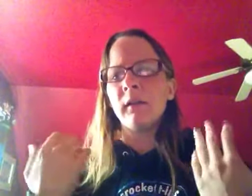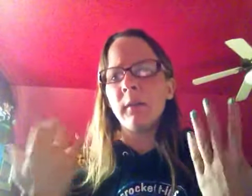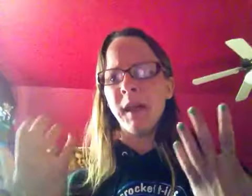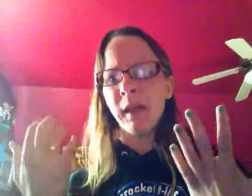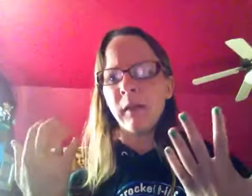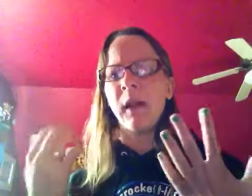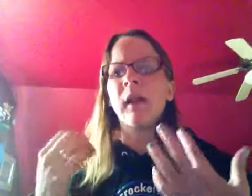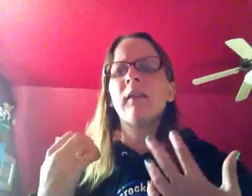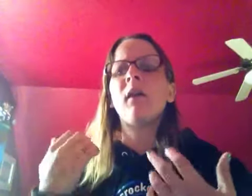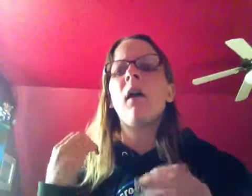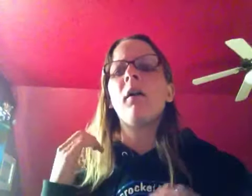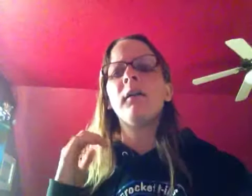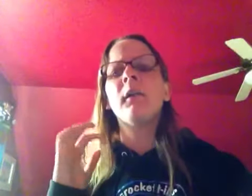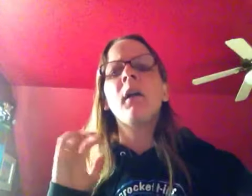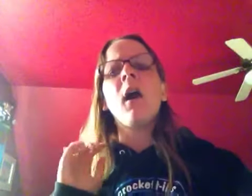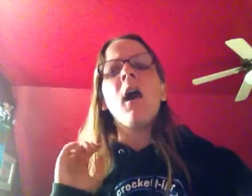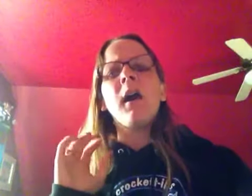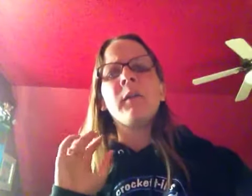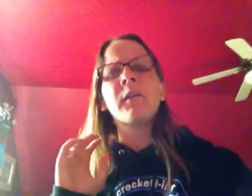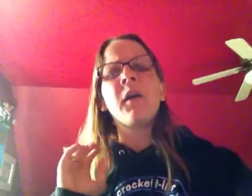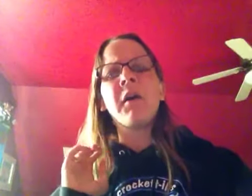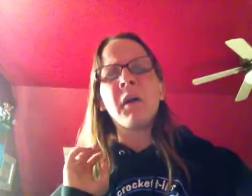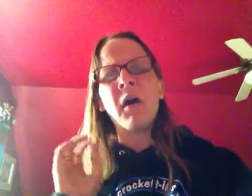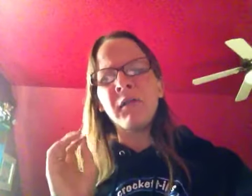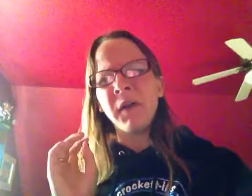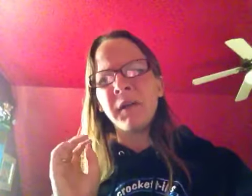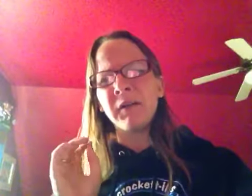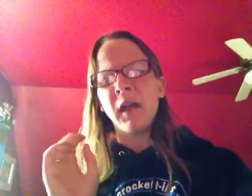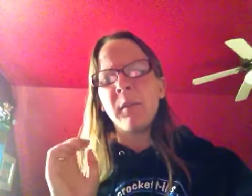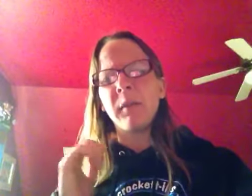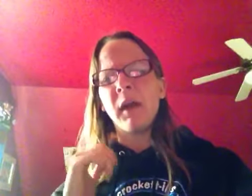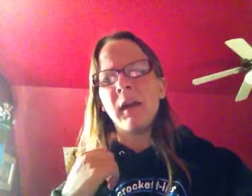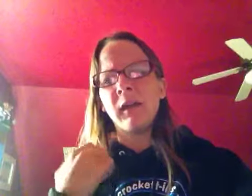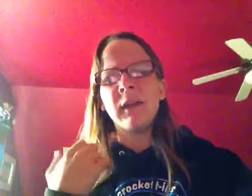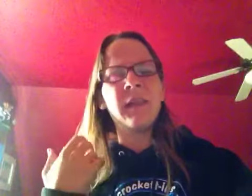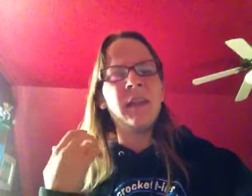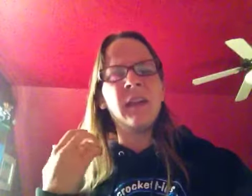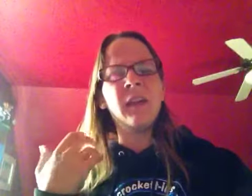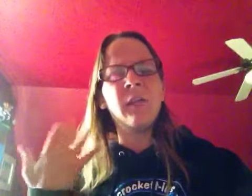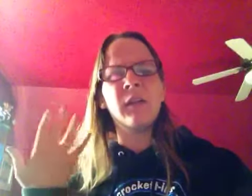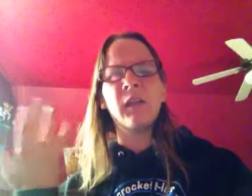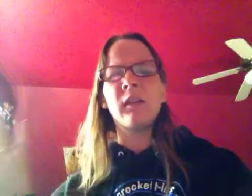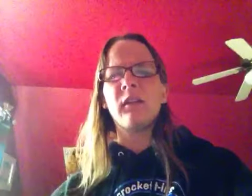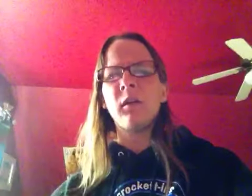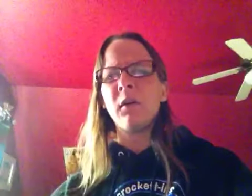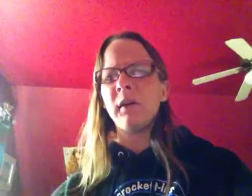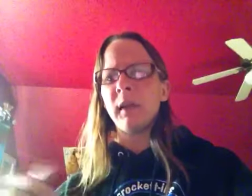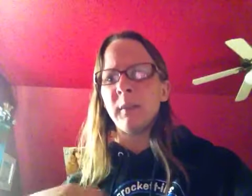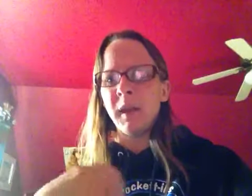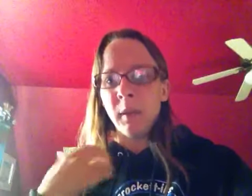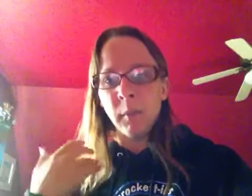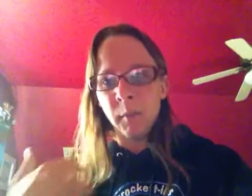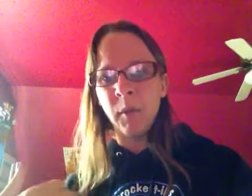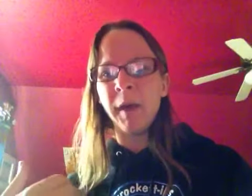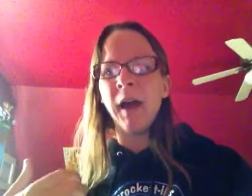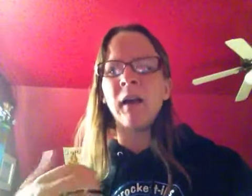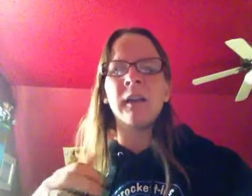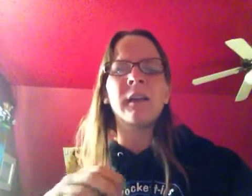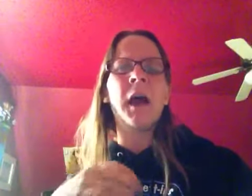the Bay Area It was called All Fired Up and I think it was like a store and then it became a mobile and I